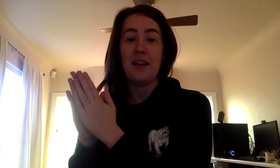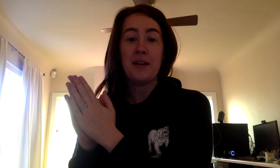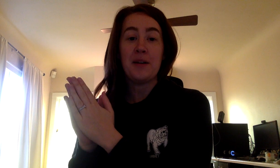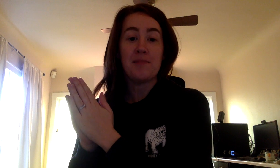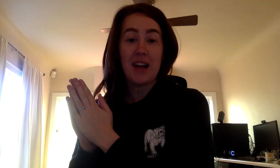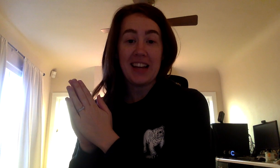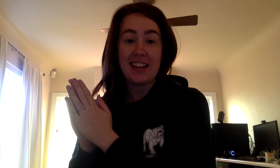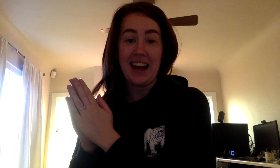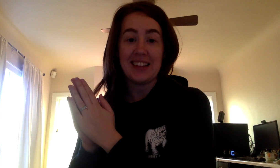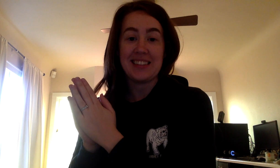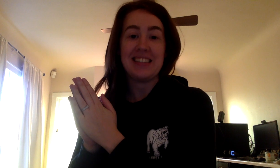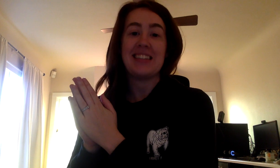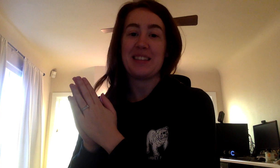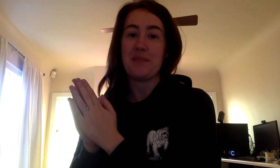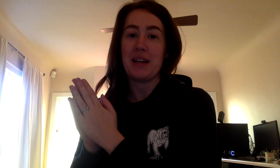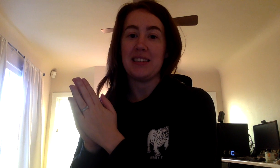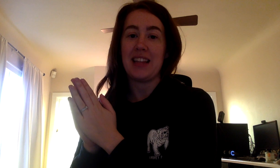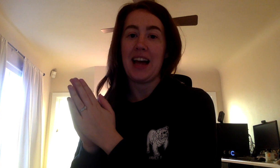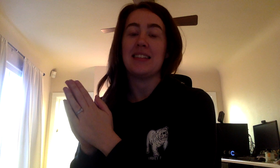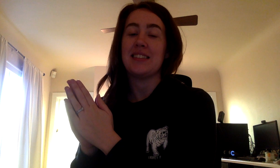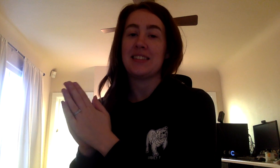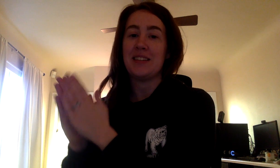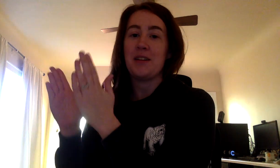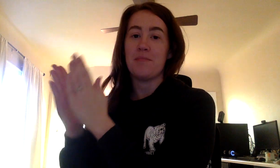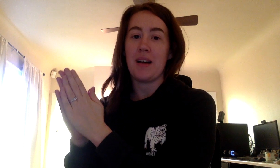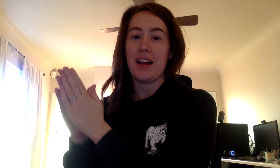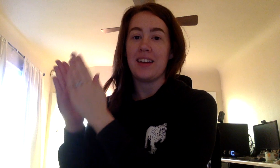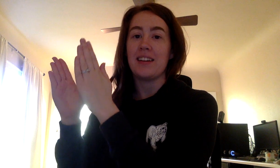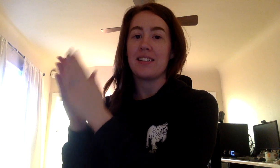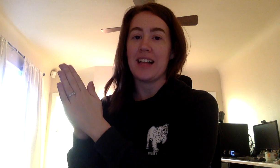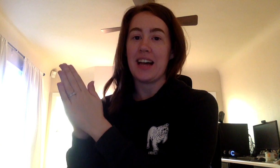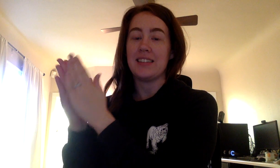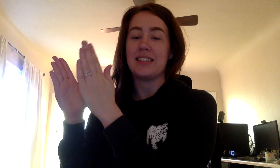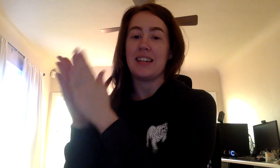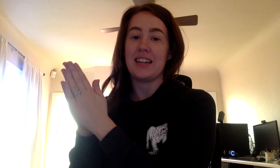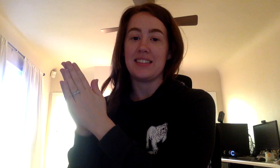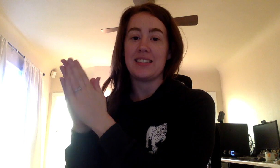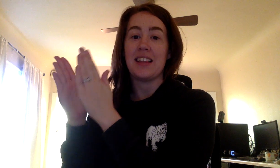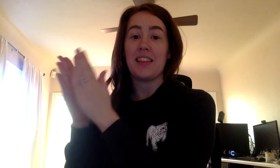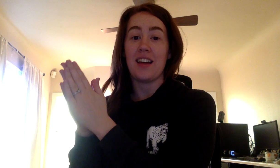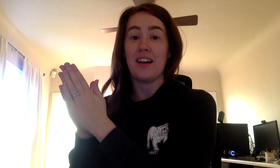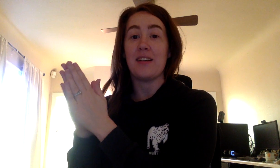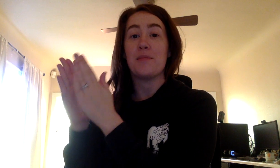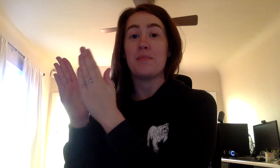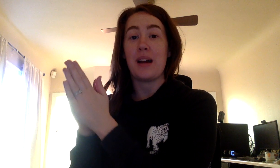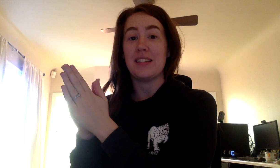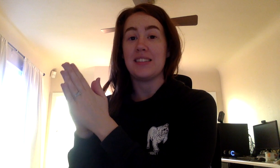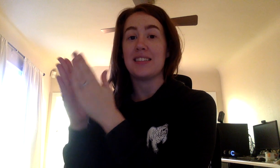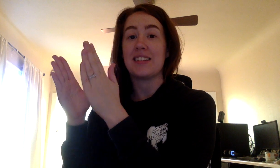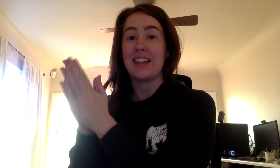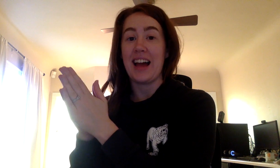My class is the best class. My. Class. Is. The. Best. Class.